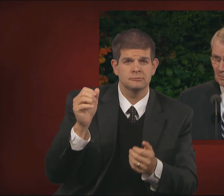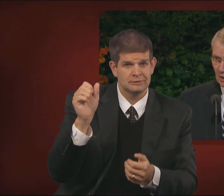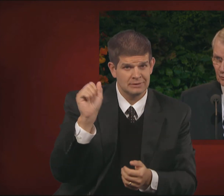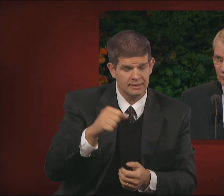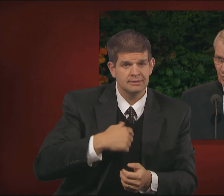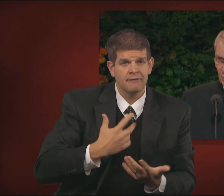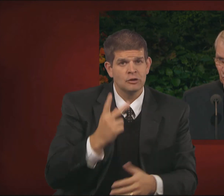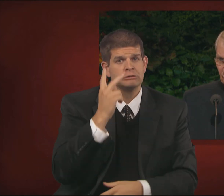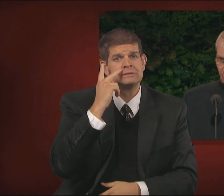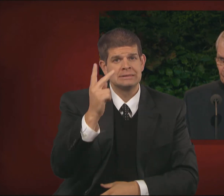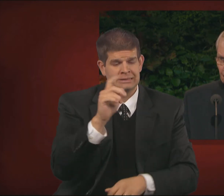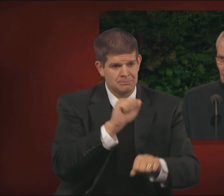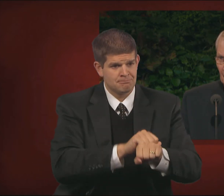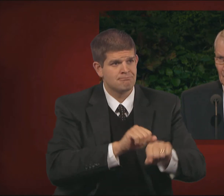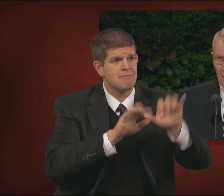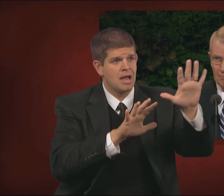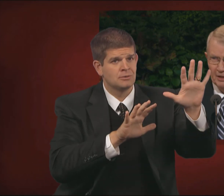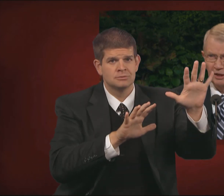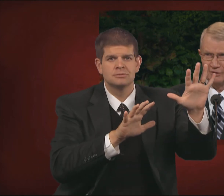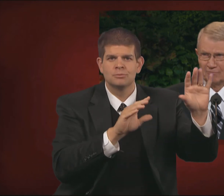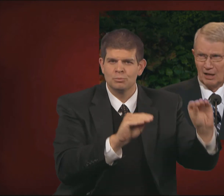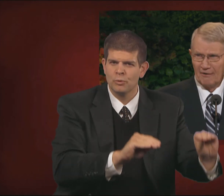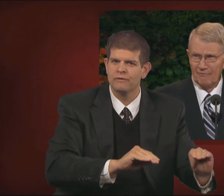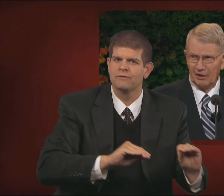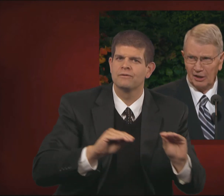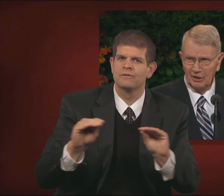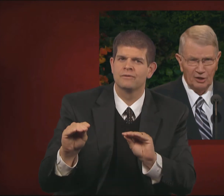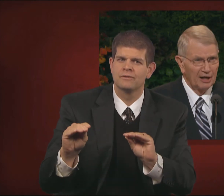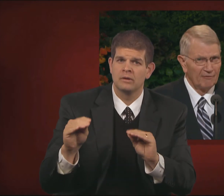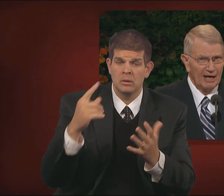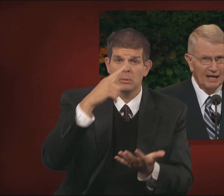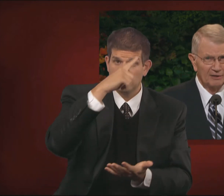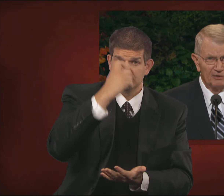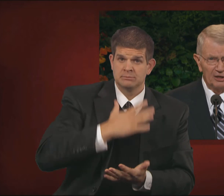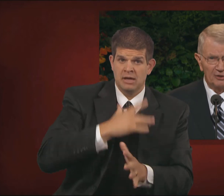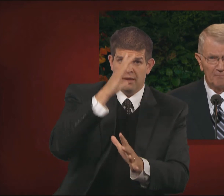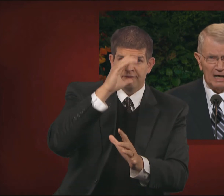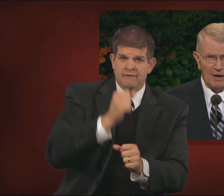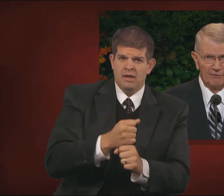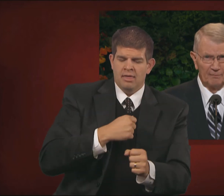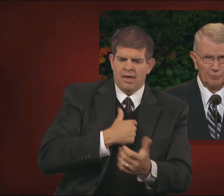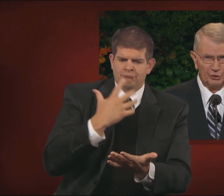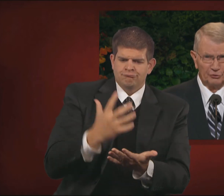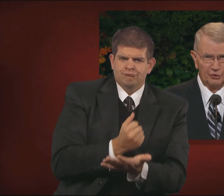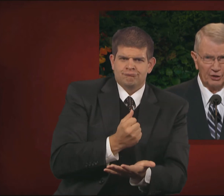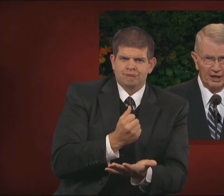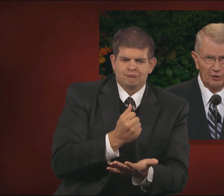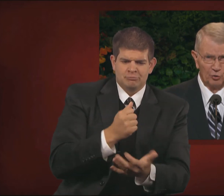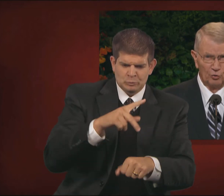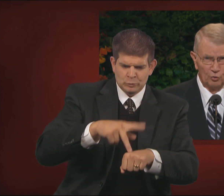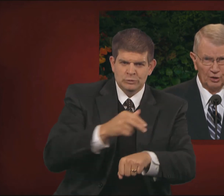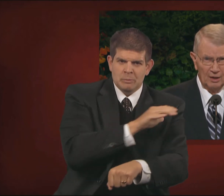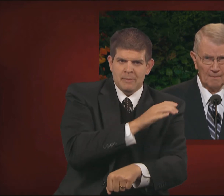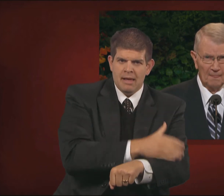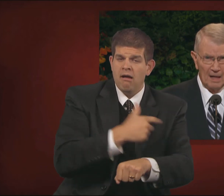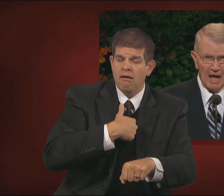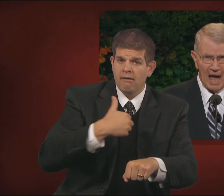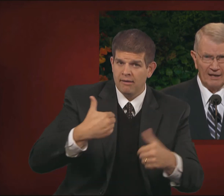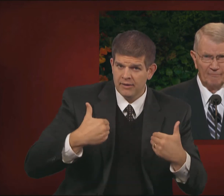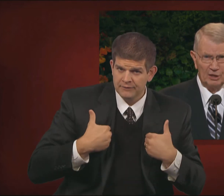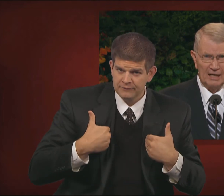have seen mountains removed. Because of my faith, I have activated the power of the priesthood that I hold